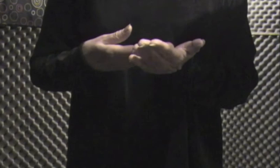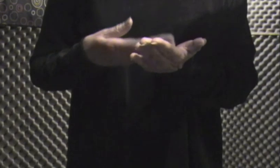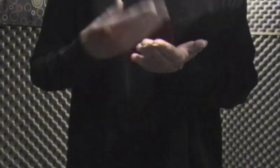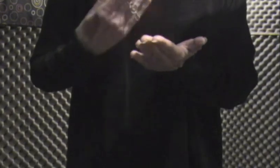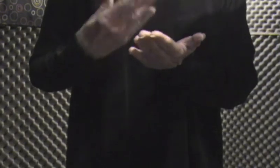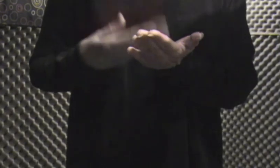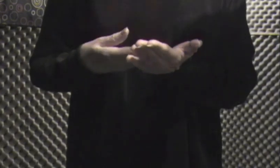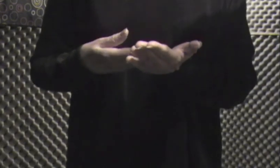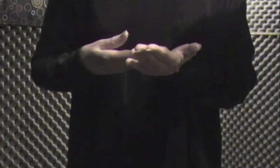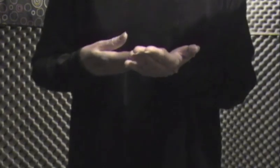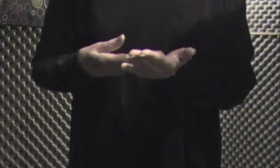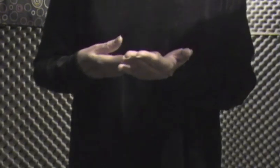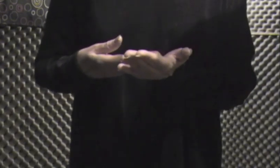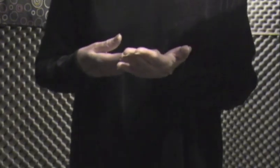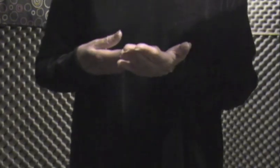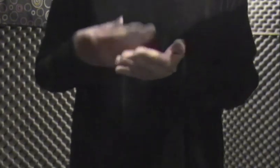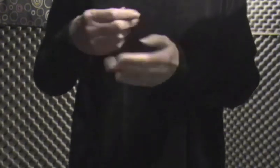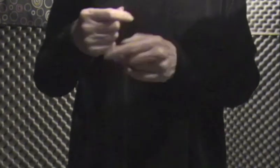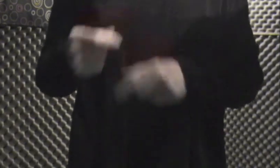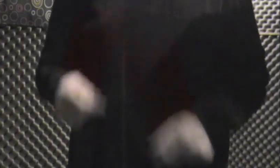Carefully Two Human Thing Ein Band Two One One One